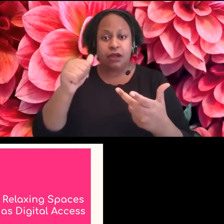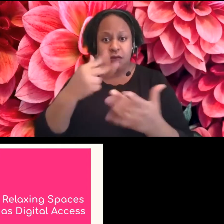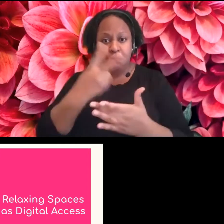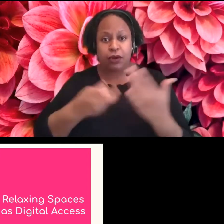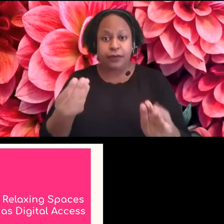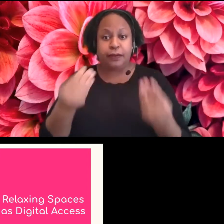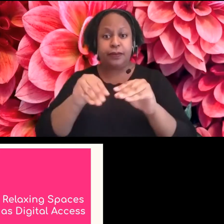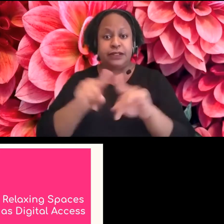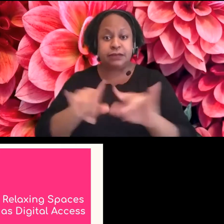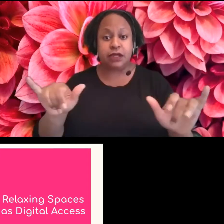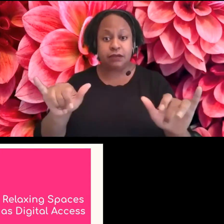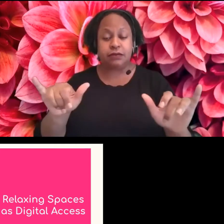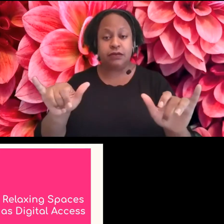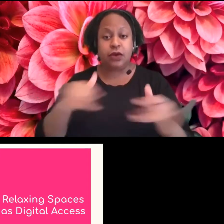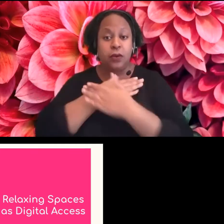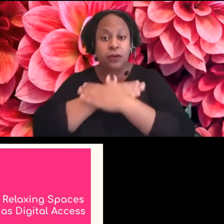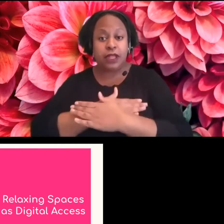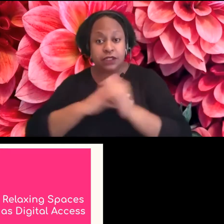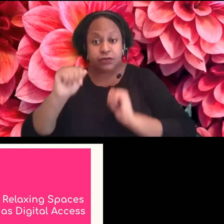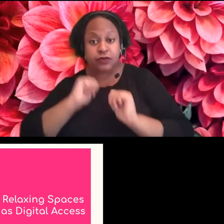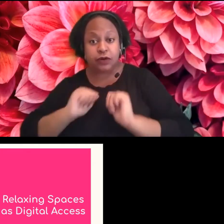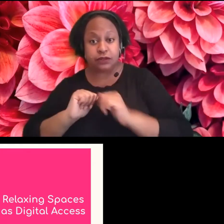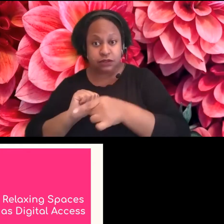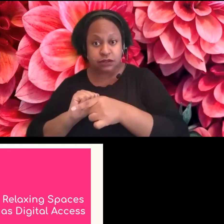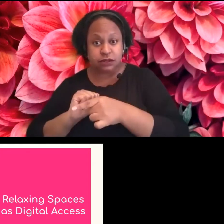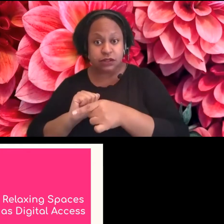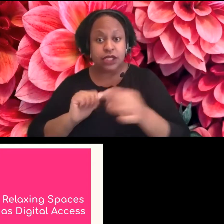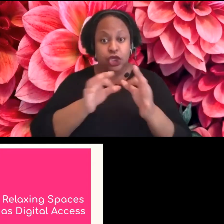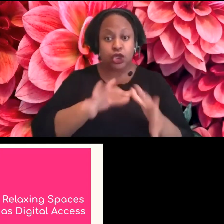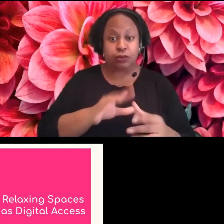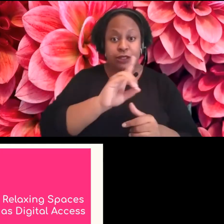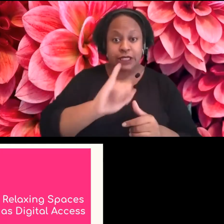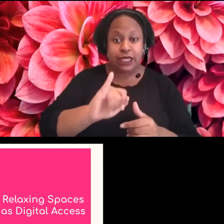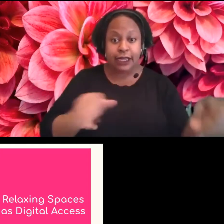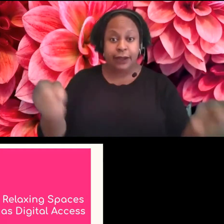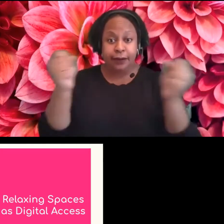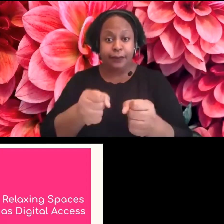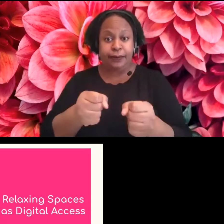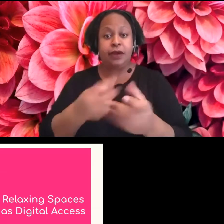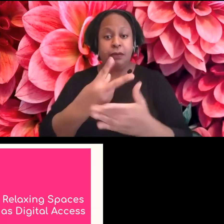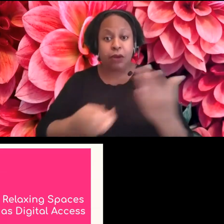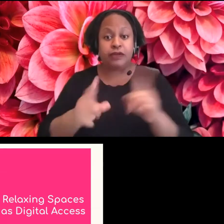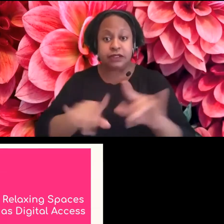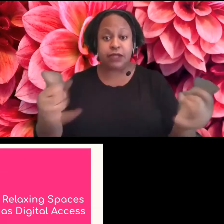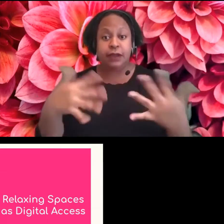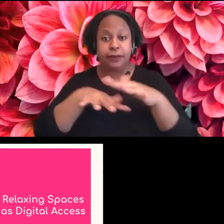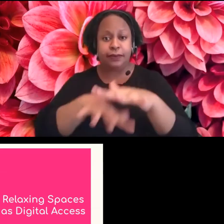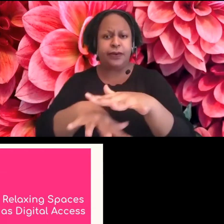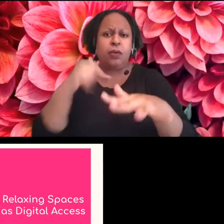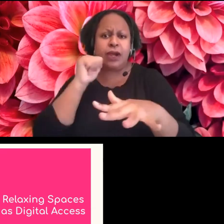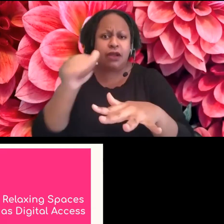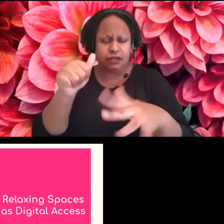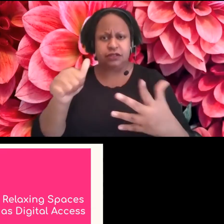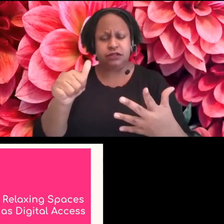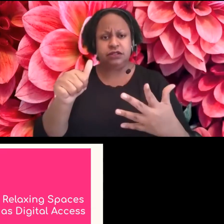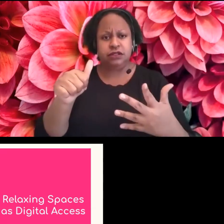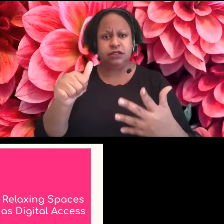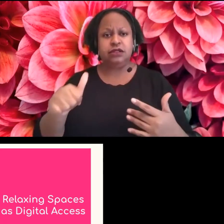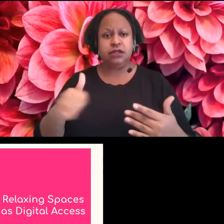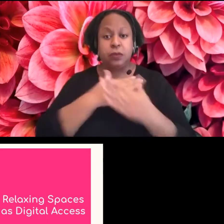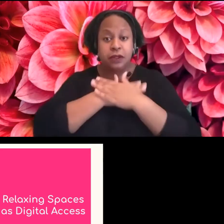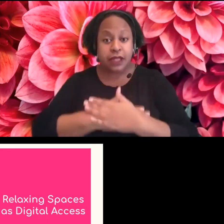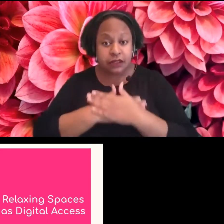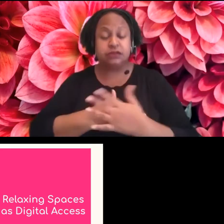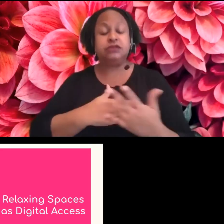typical to be together, um, with the care and intention put behind it. Um, so just to go over these things,